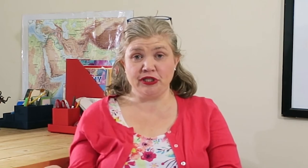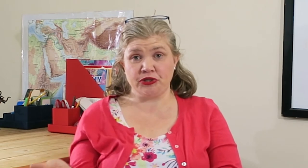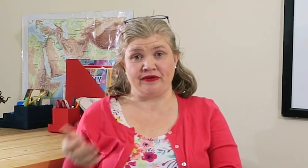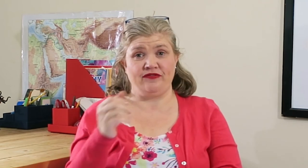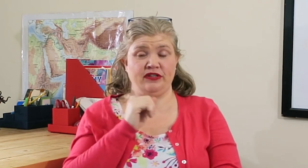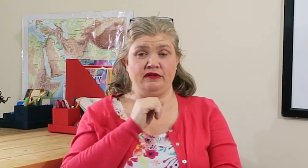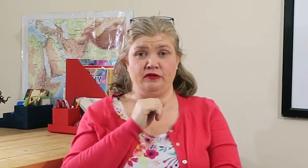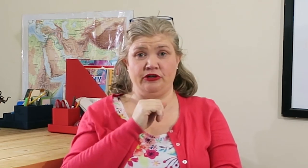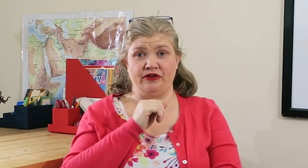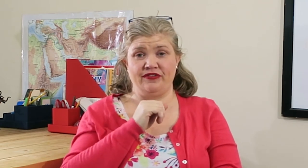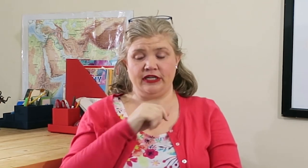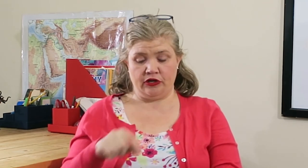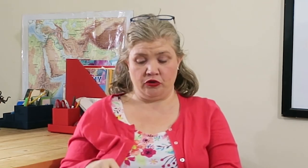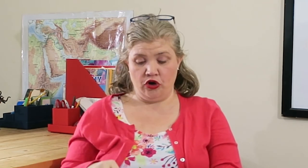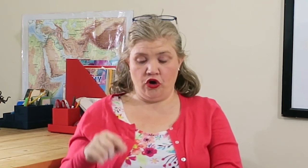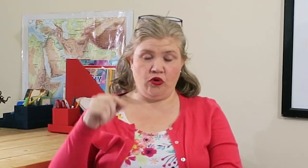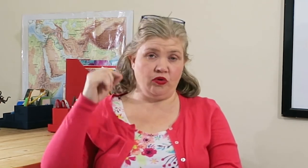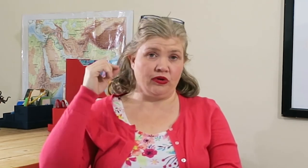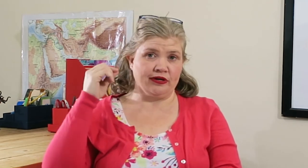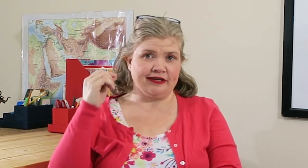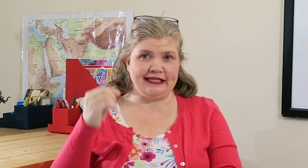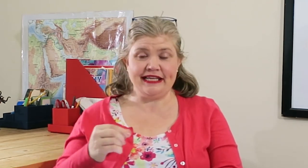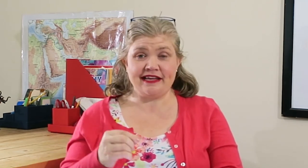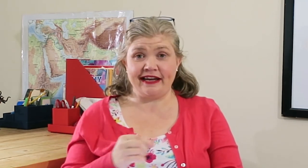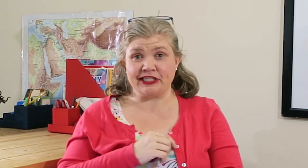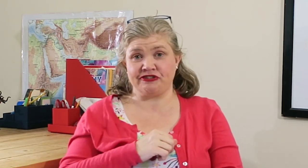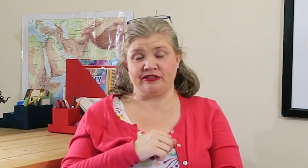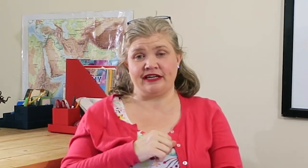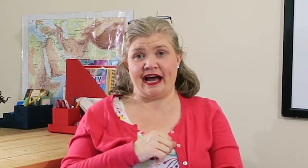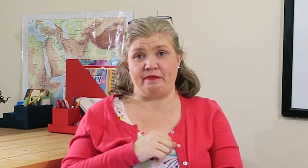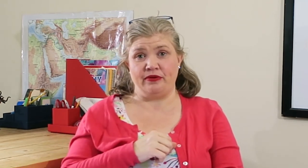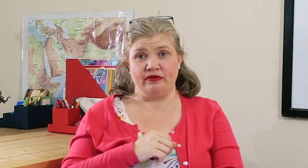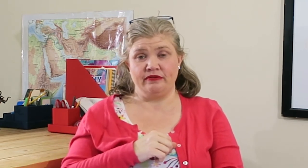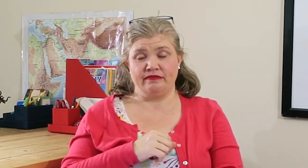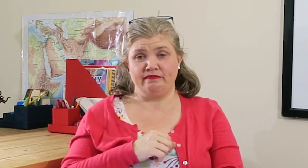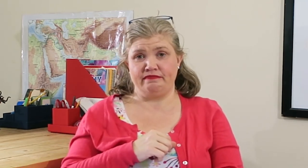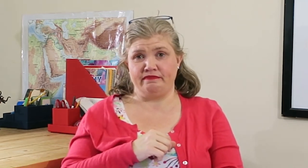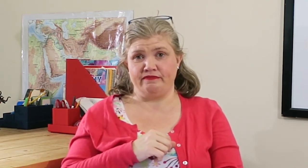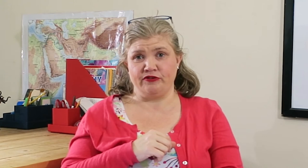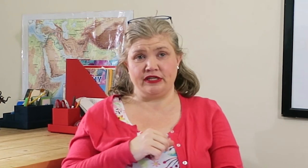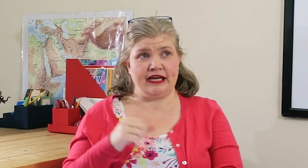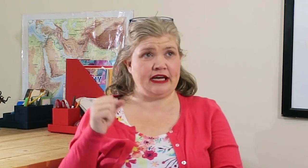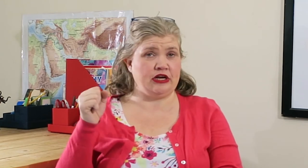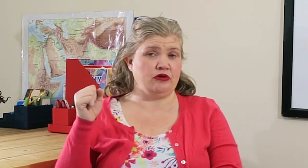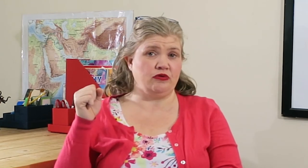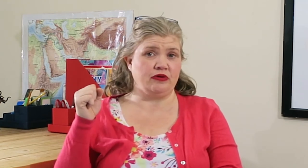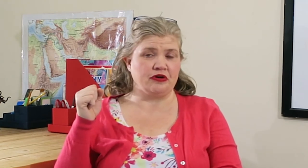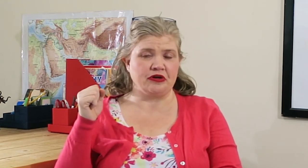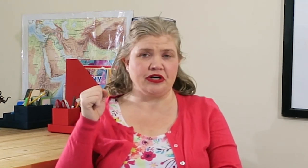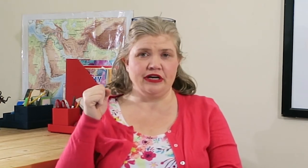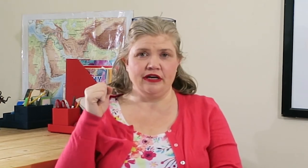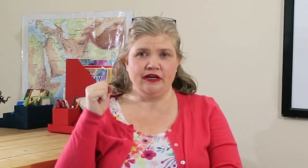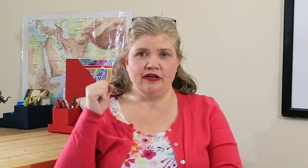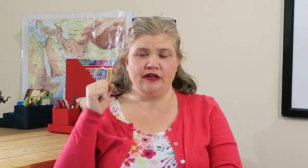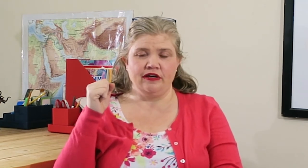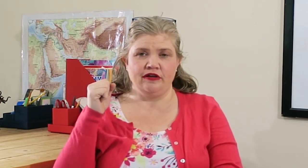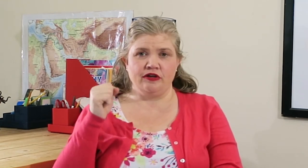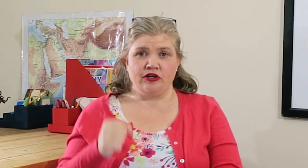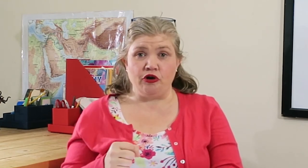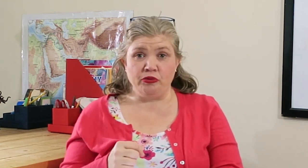a short video, yoga video, or eat that extra apple for the day, or go